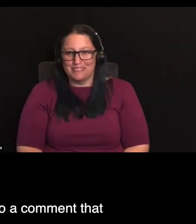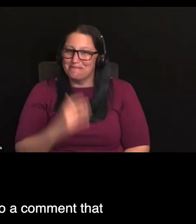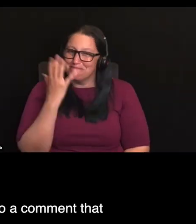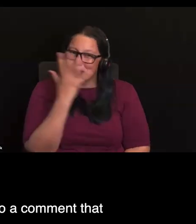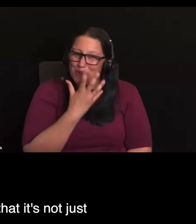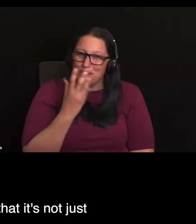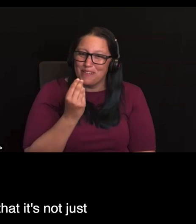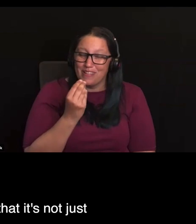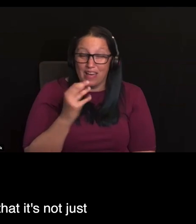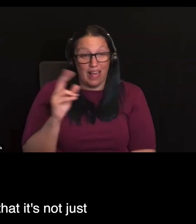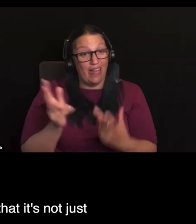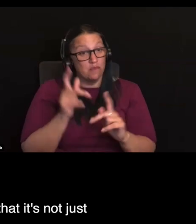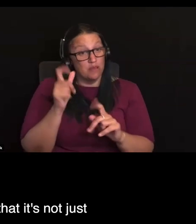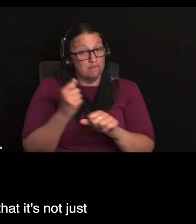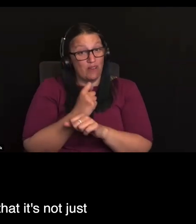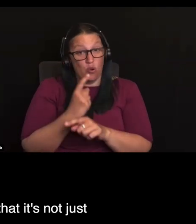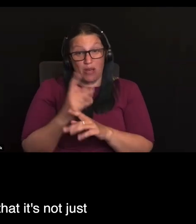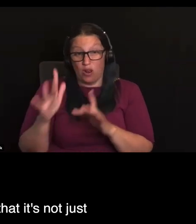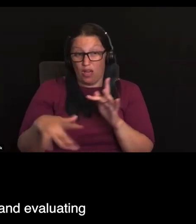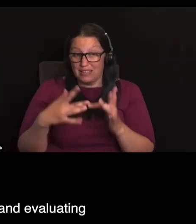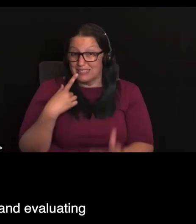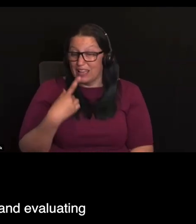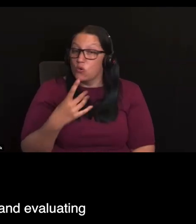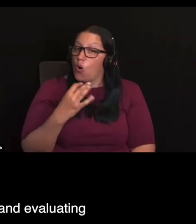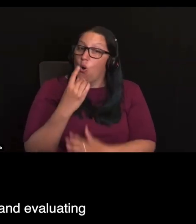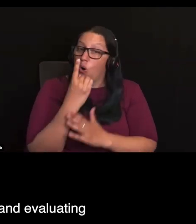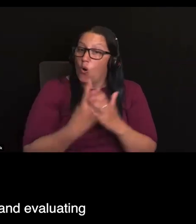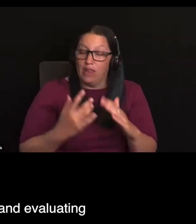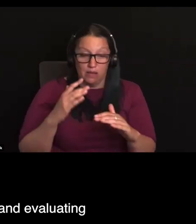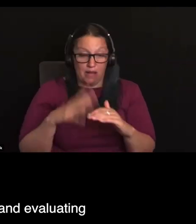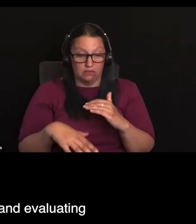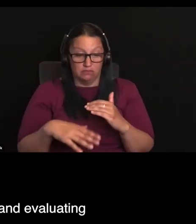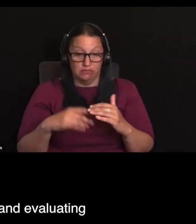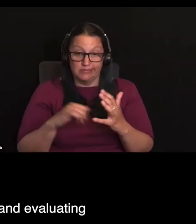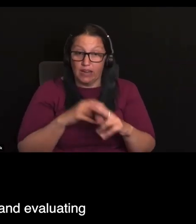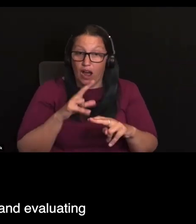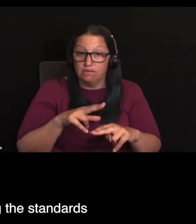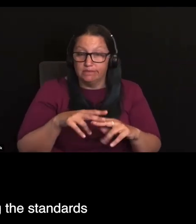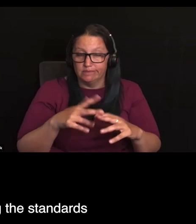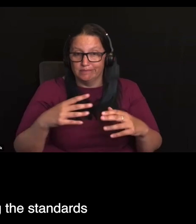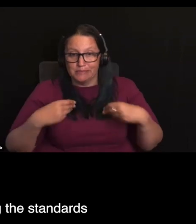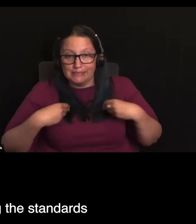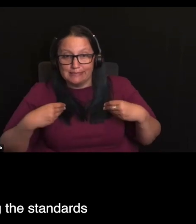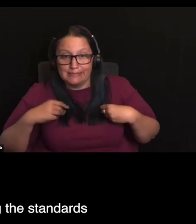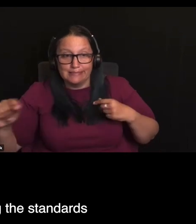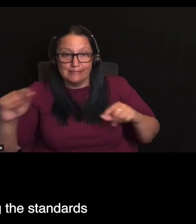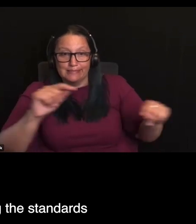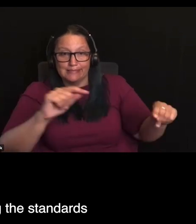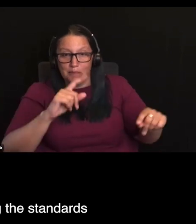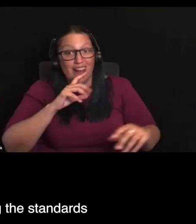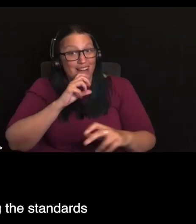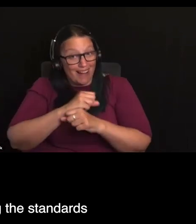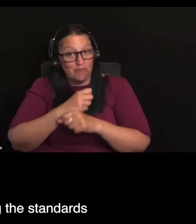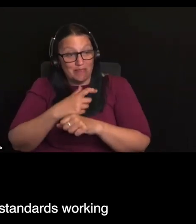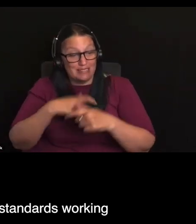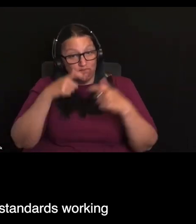to a comment that another person's made online, that it's not just about providers kind of innovating and evaluating, but also governments reviewing